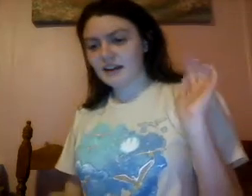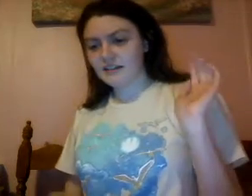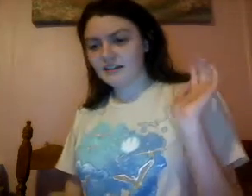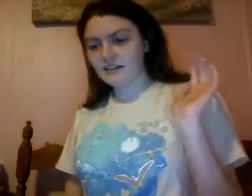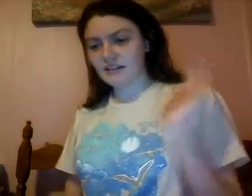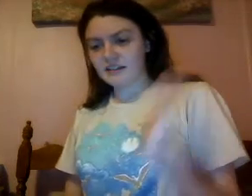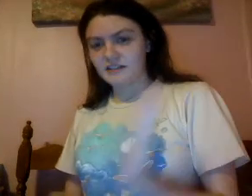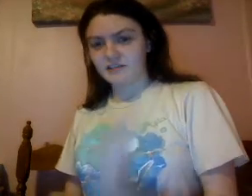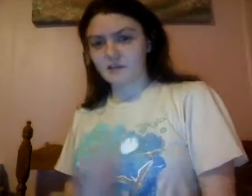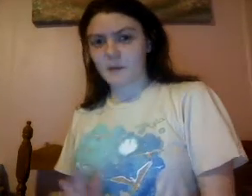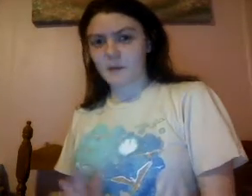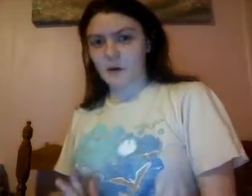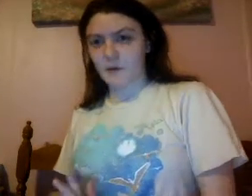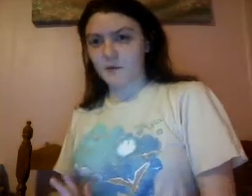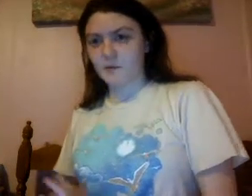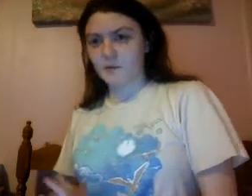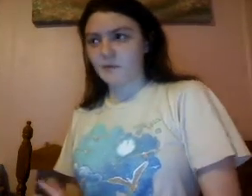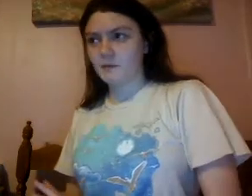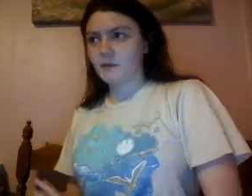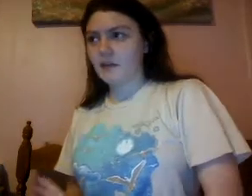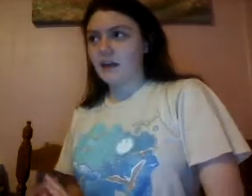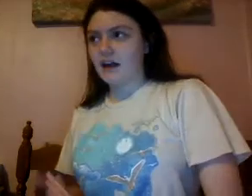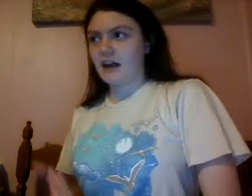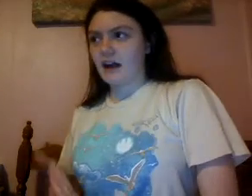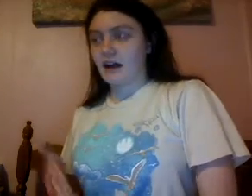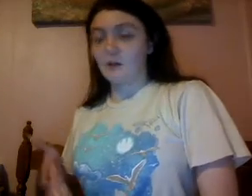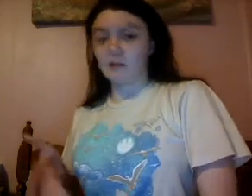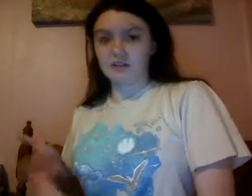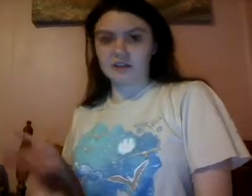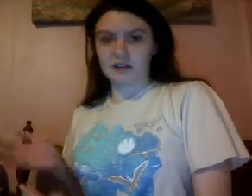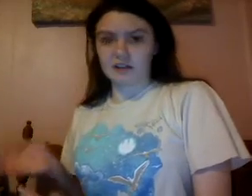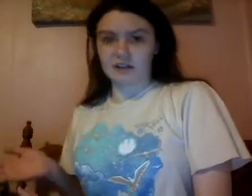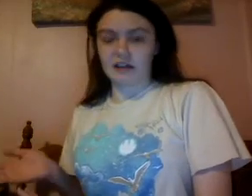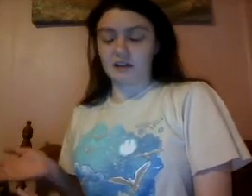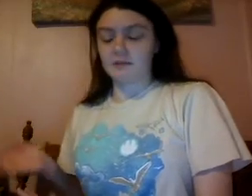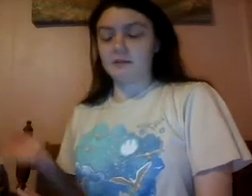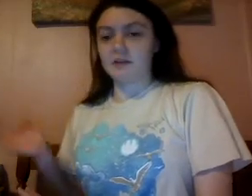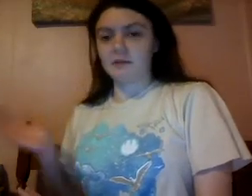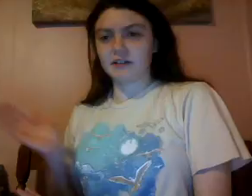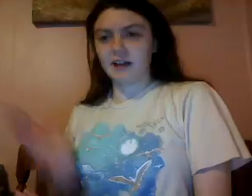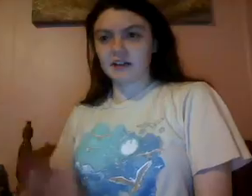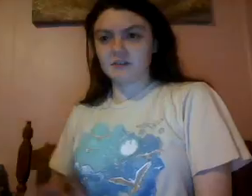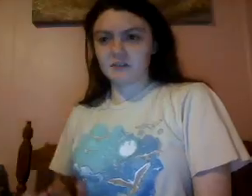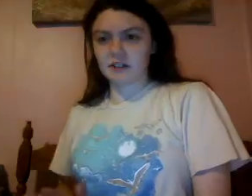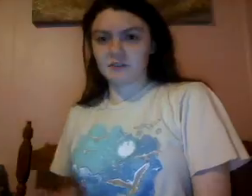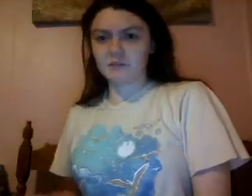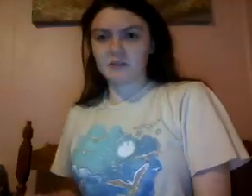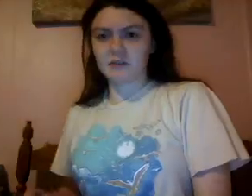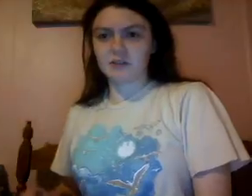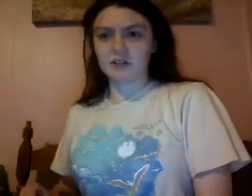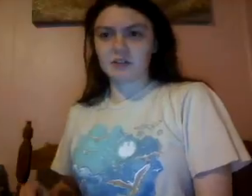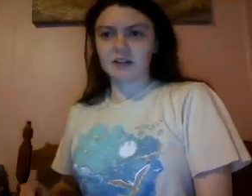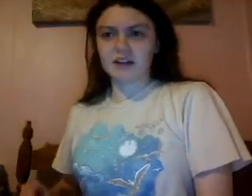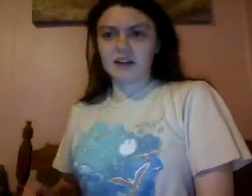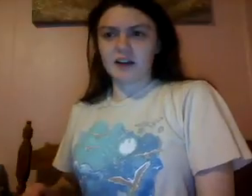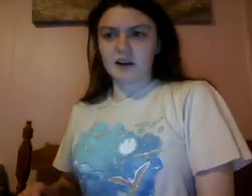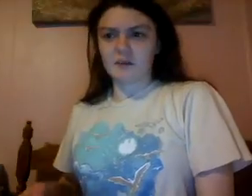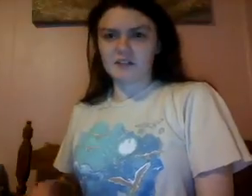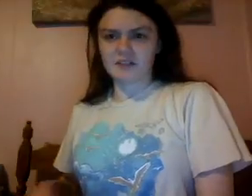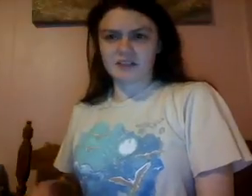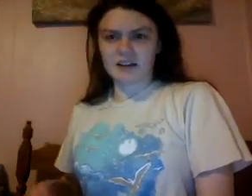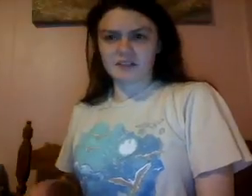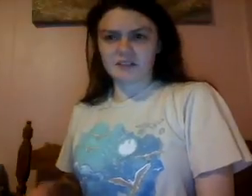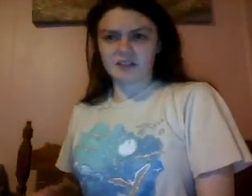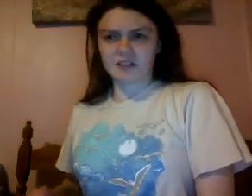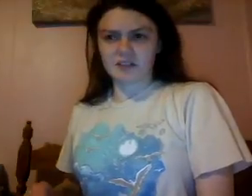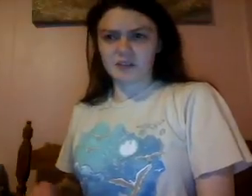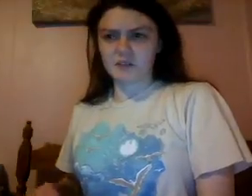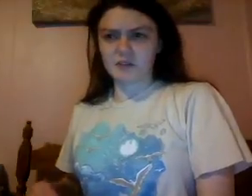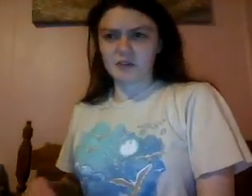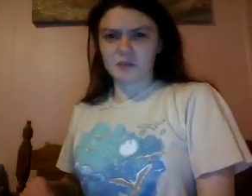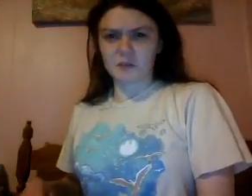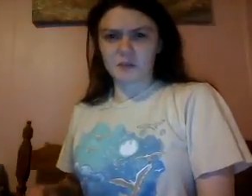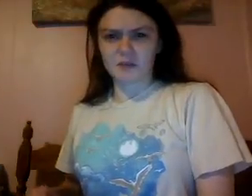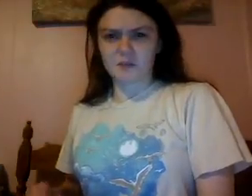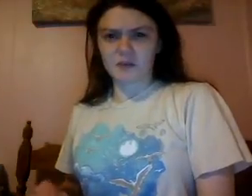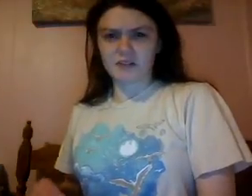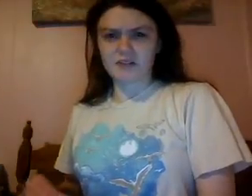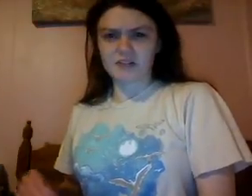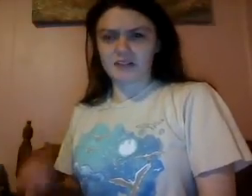this idea for a poem, but I wasn't at the house. By the time I got to my computer, I wasn't entirely sure what the point was. I had